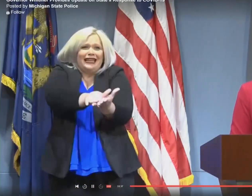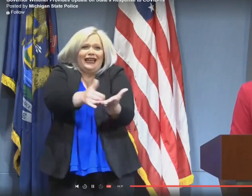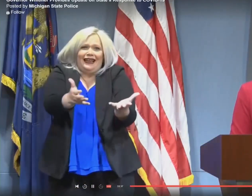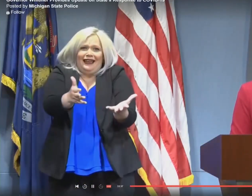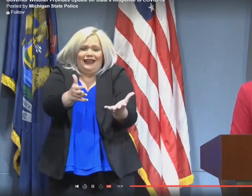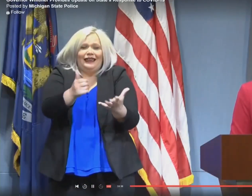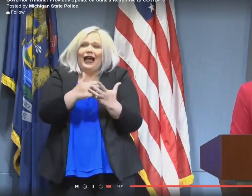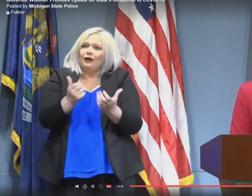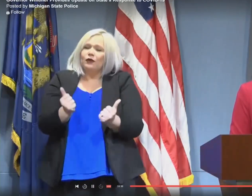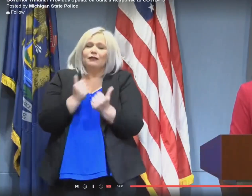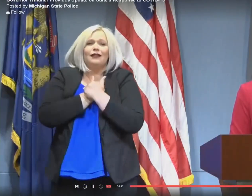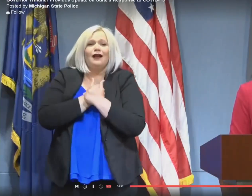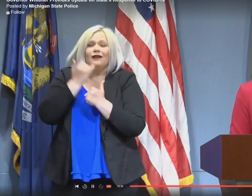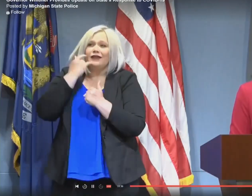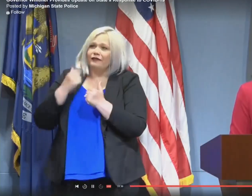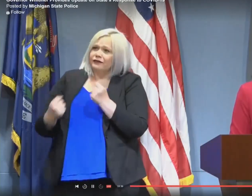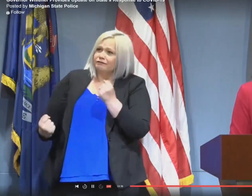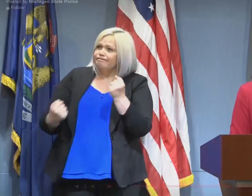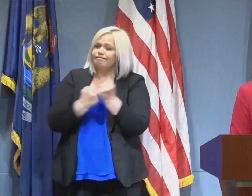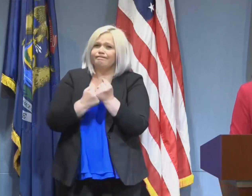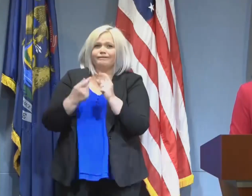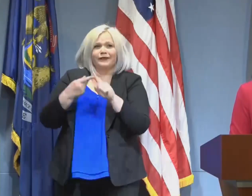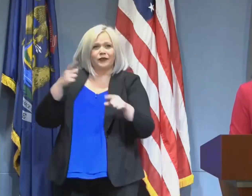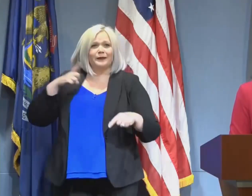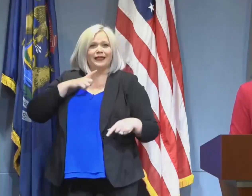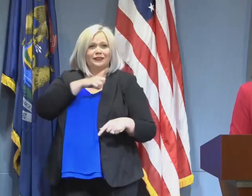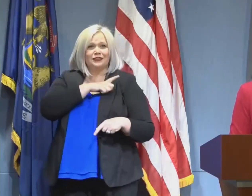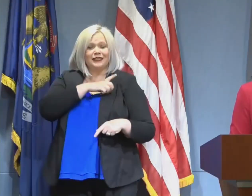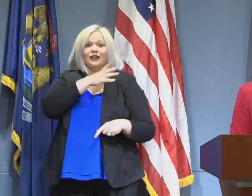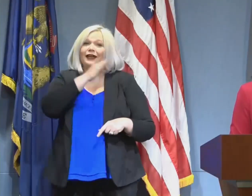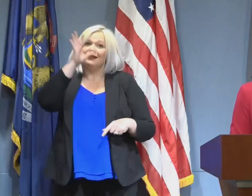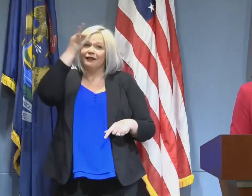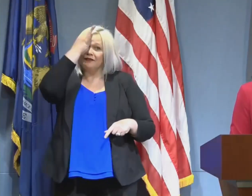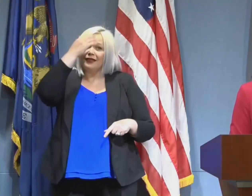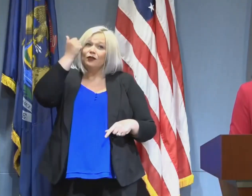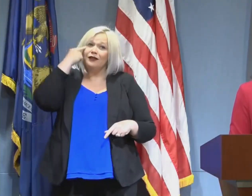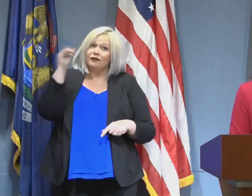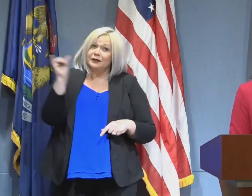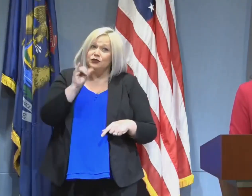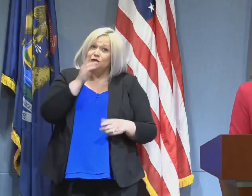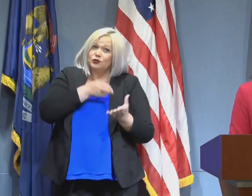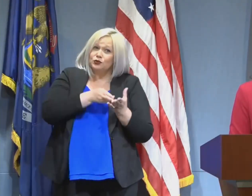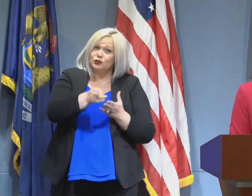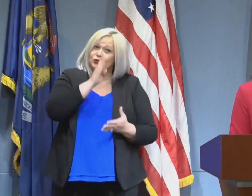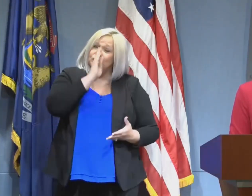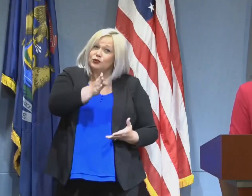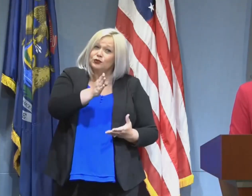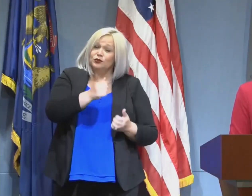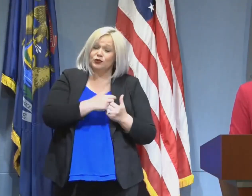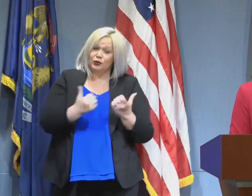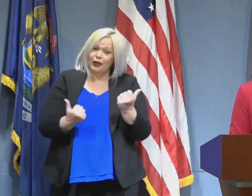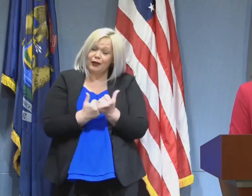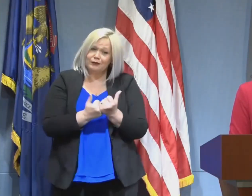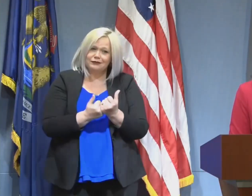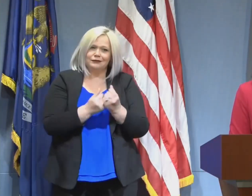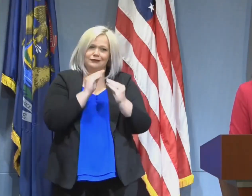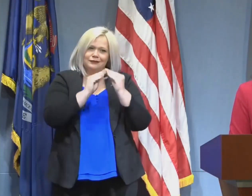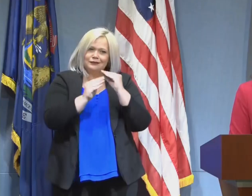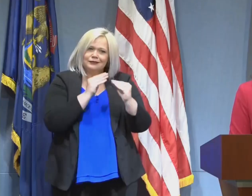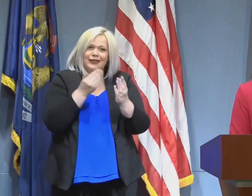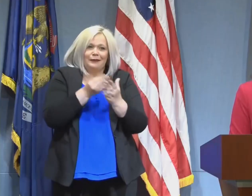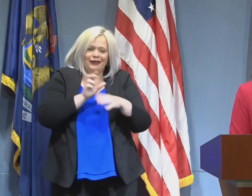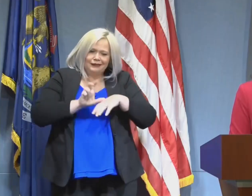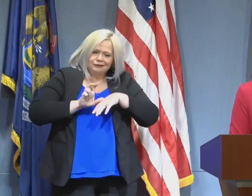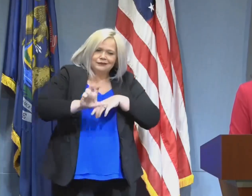cooperation and partnership from the legislature and the federal government, frankly, to reinvest in infrastructure, but